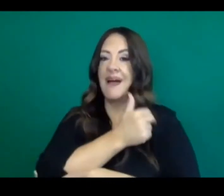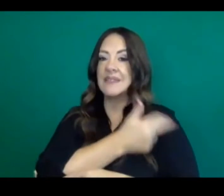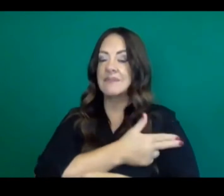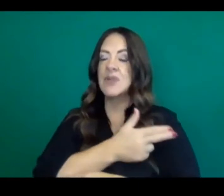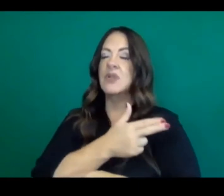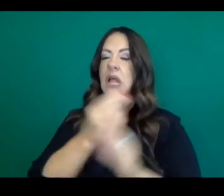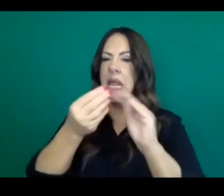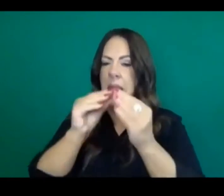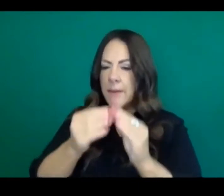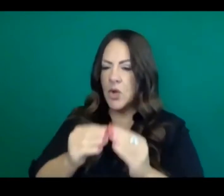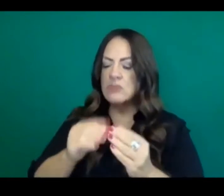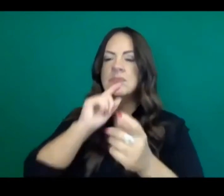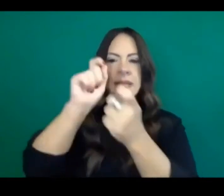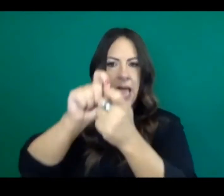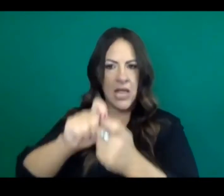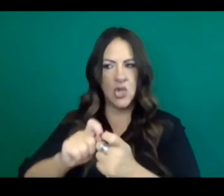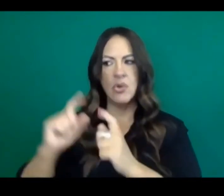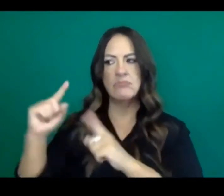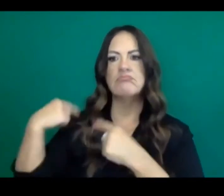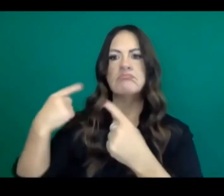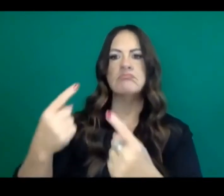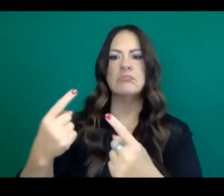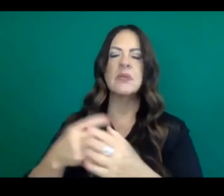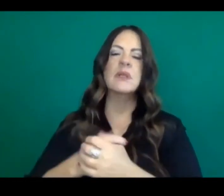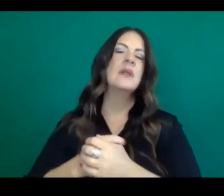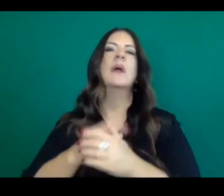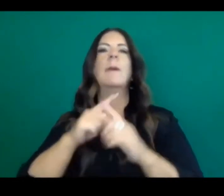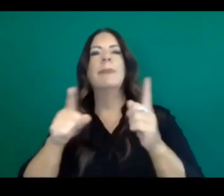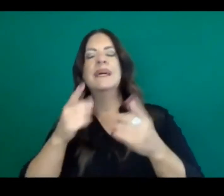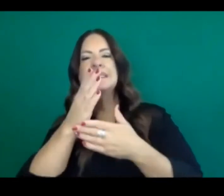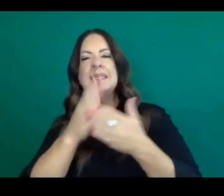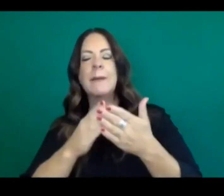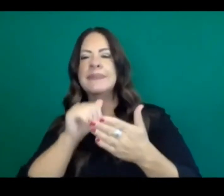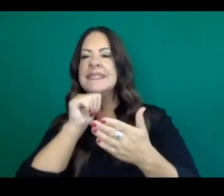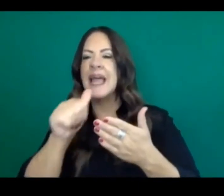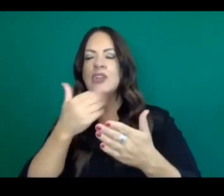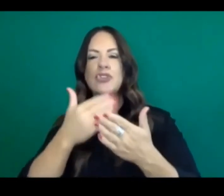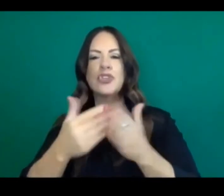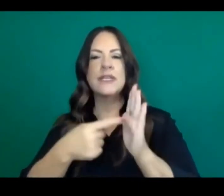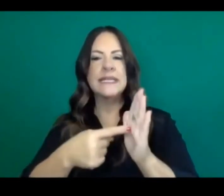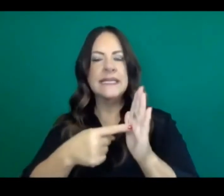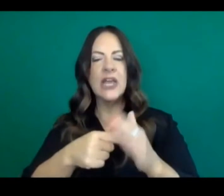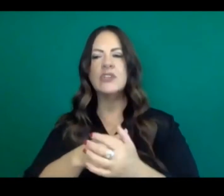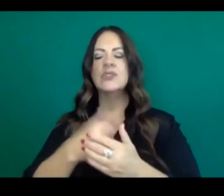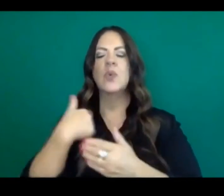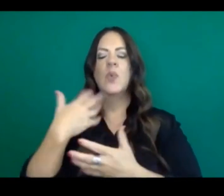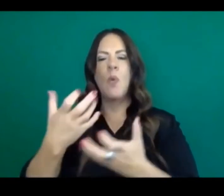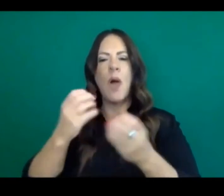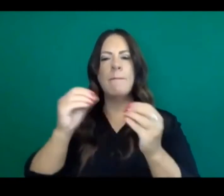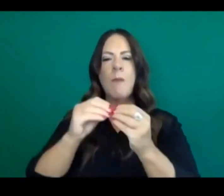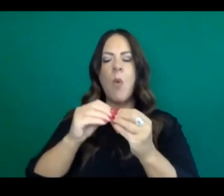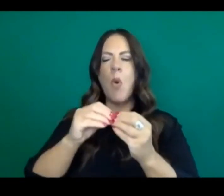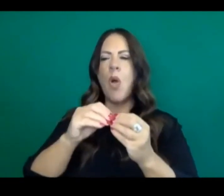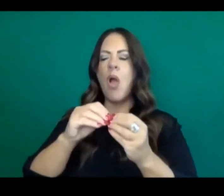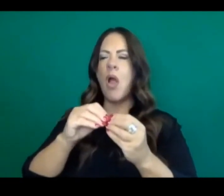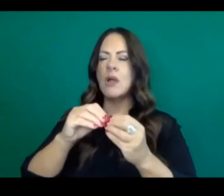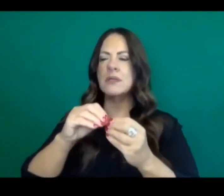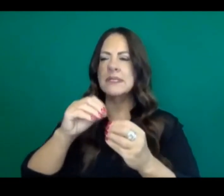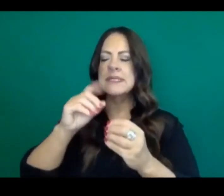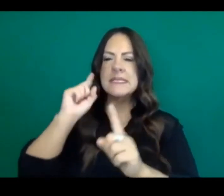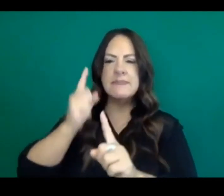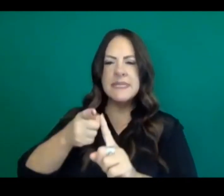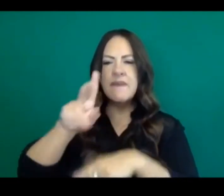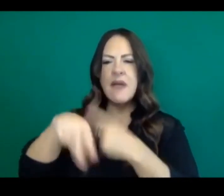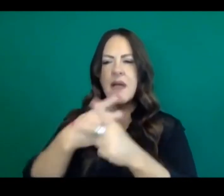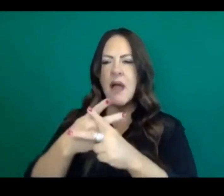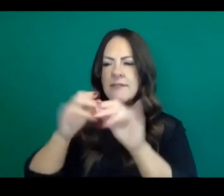but they are somewhat lagging indicators. And so we wanted to identify metrics that I think have